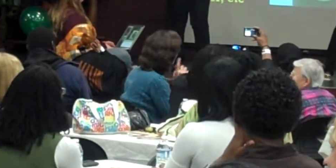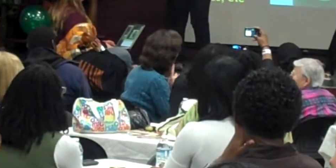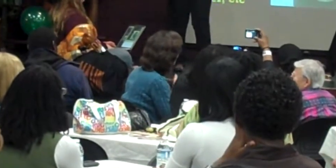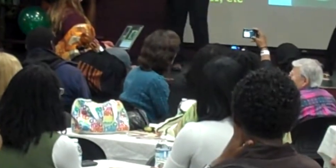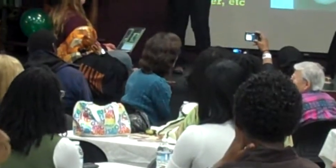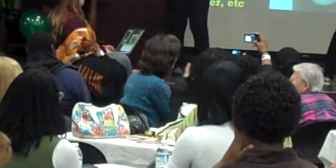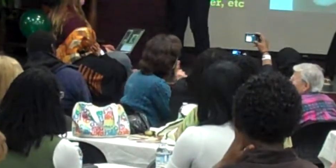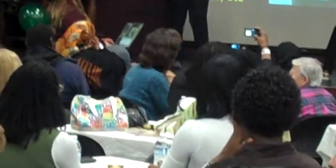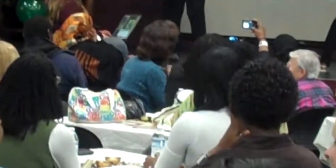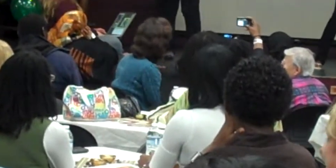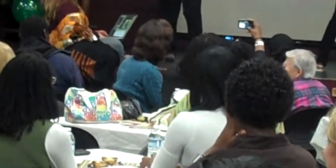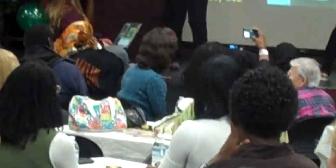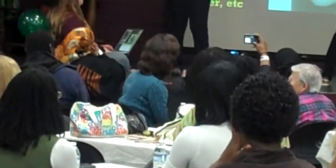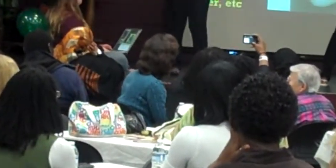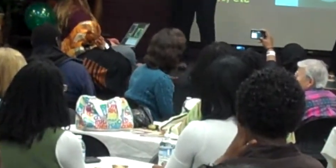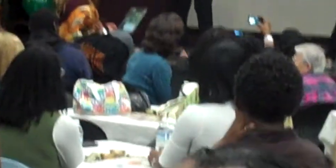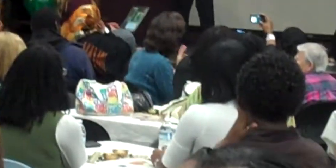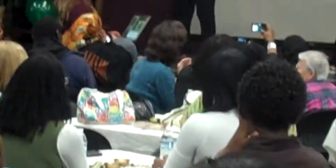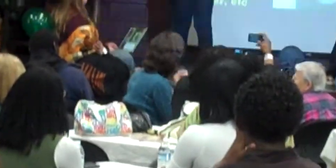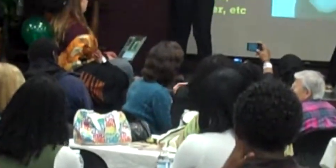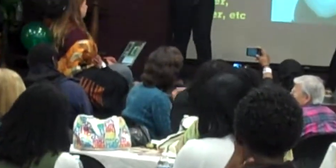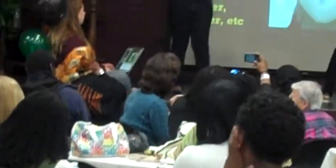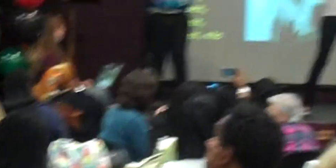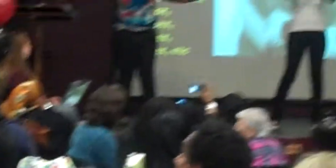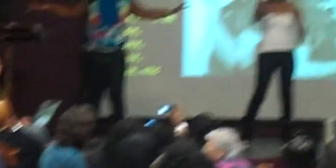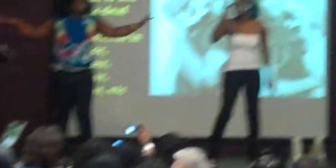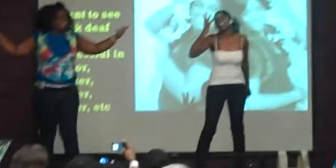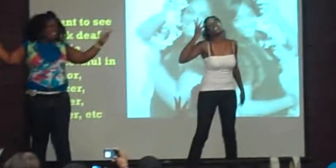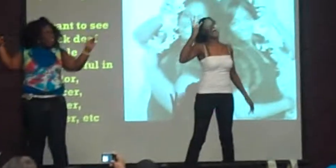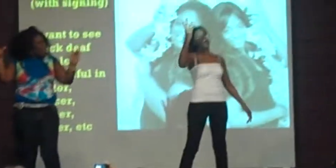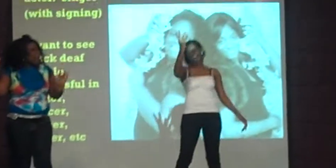There was nowhere else to go